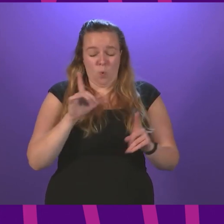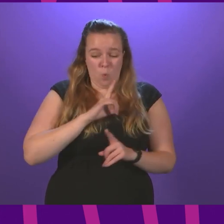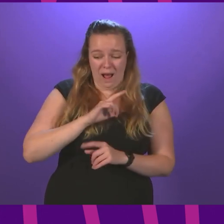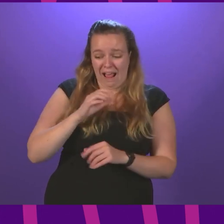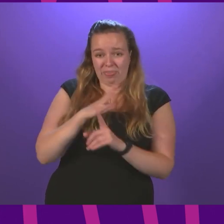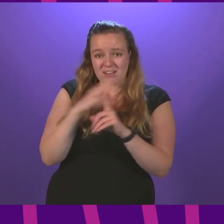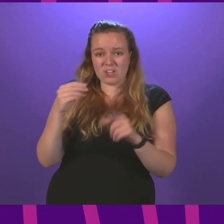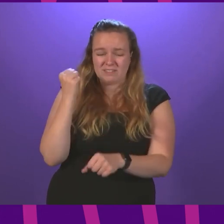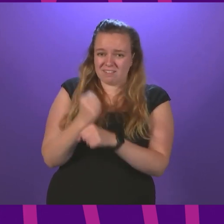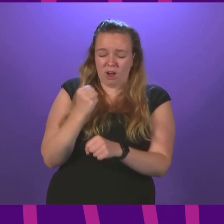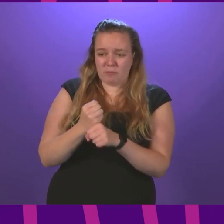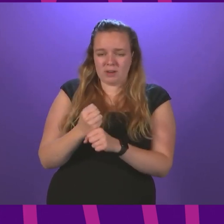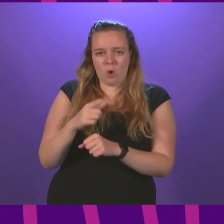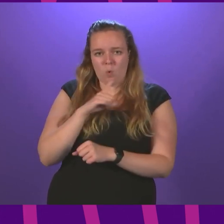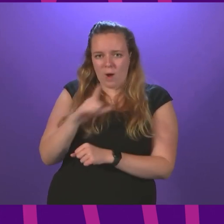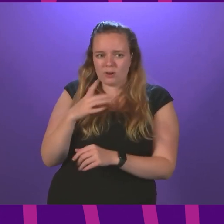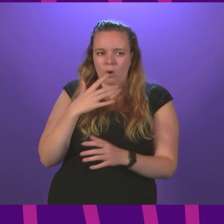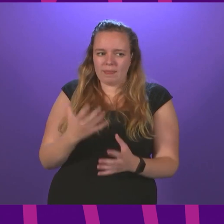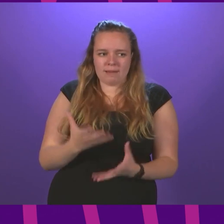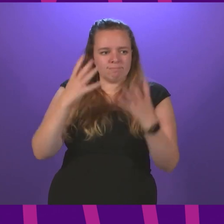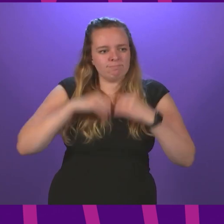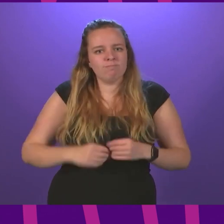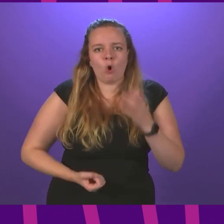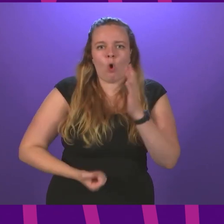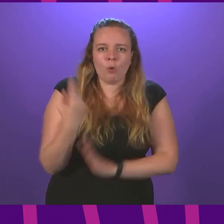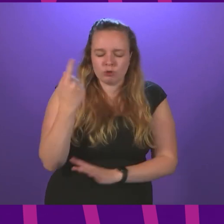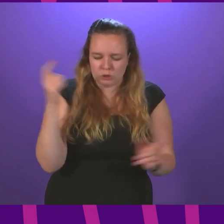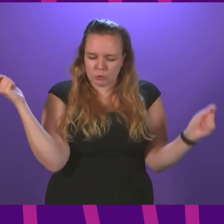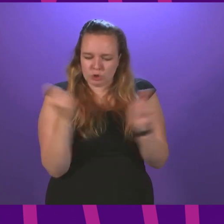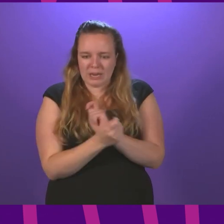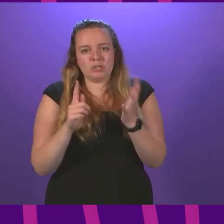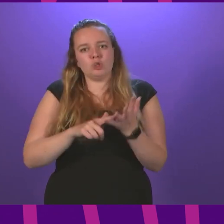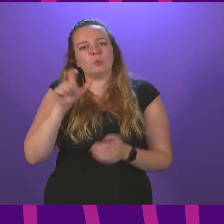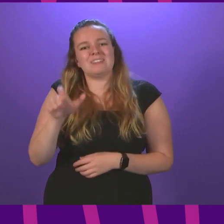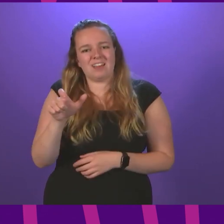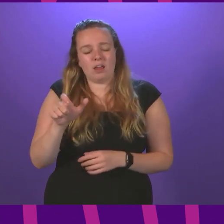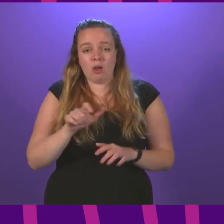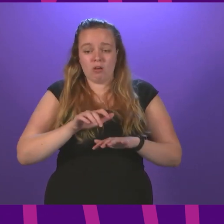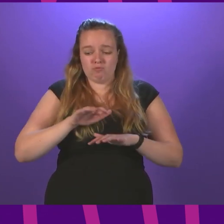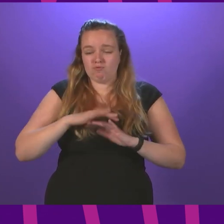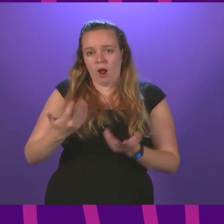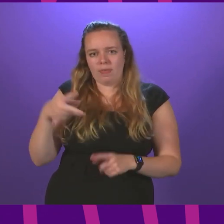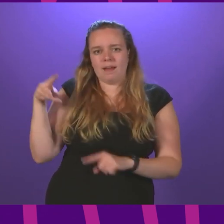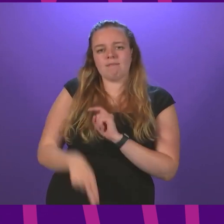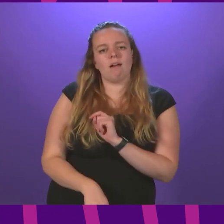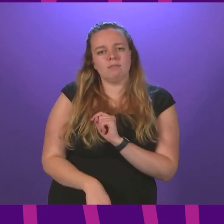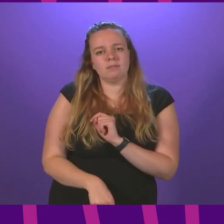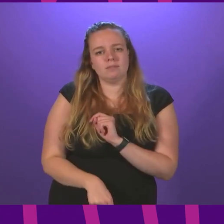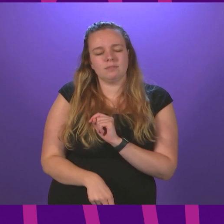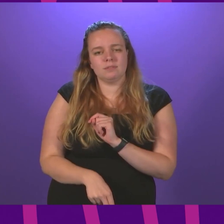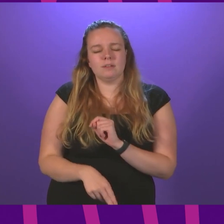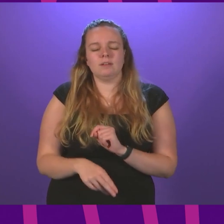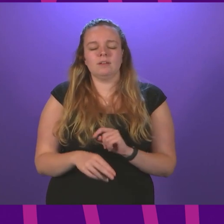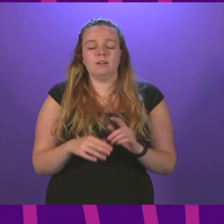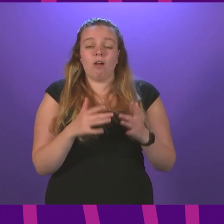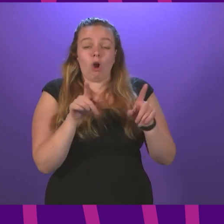government aren't grasping this opportunity to reform universal credit instead of cutting it. And